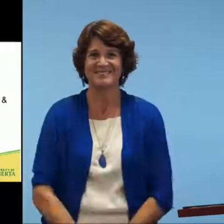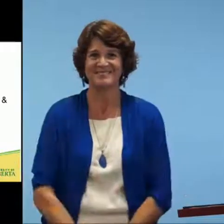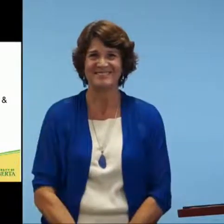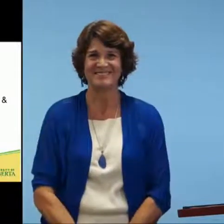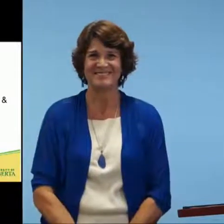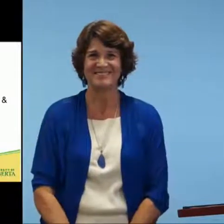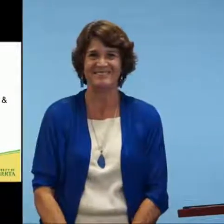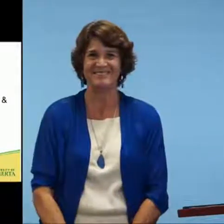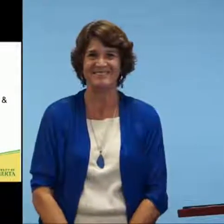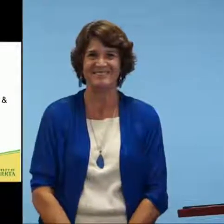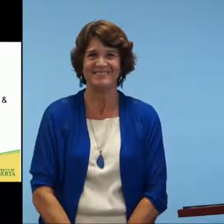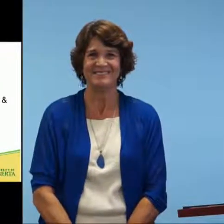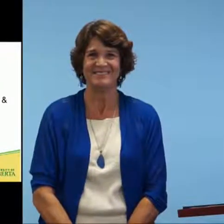Thank you so much for your time today.